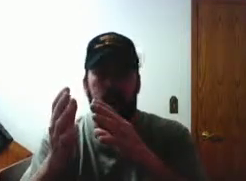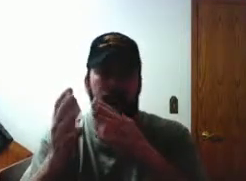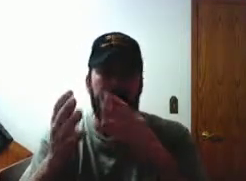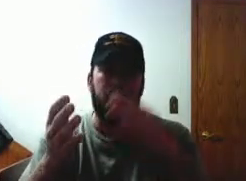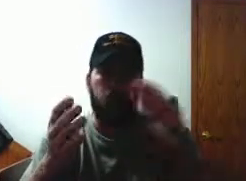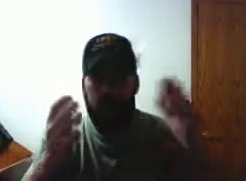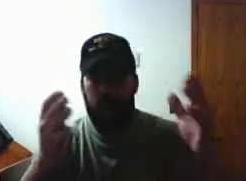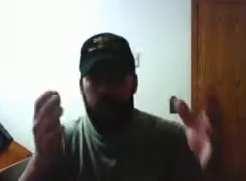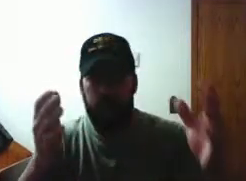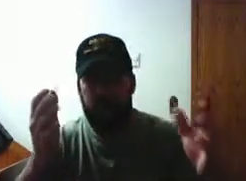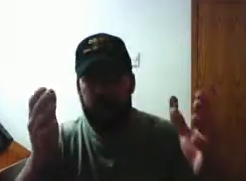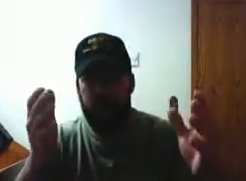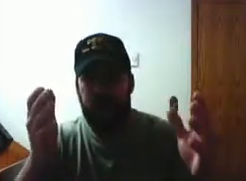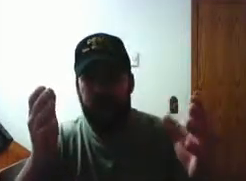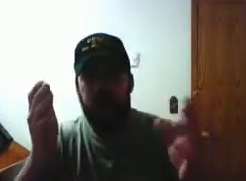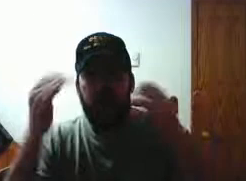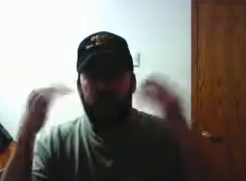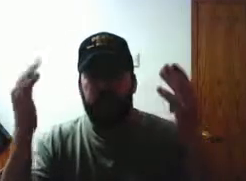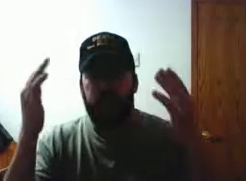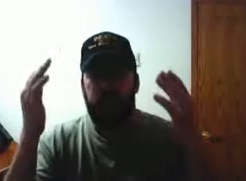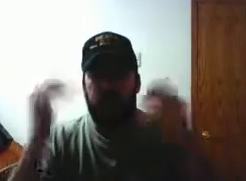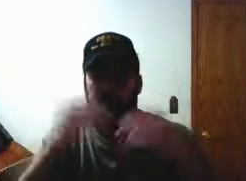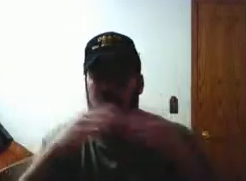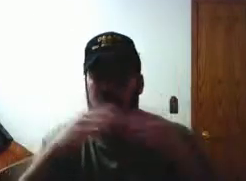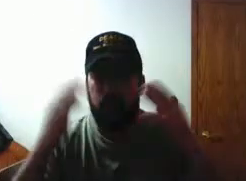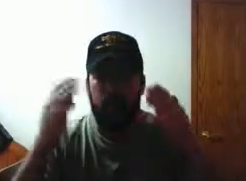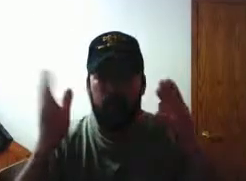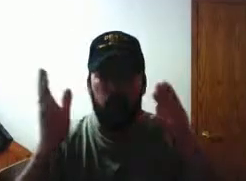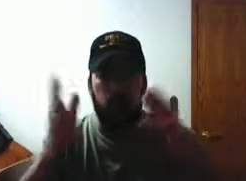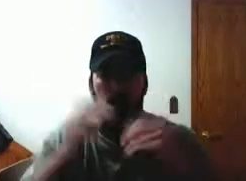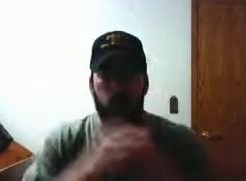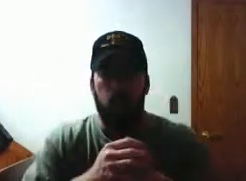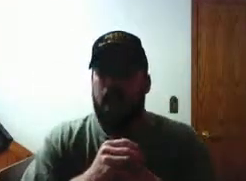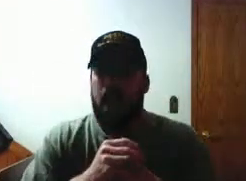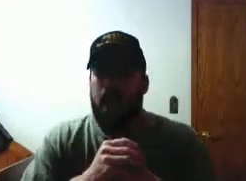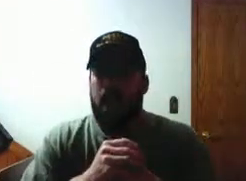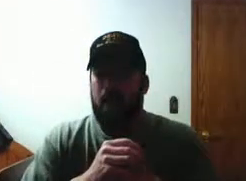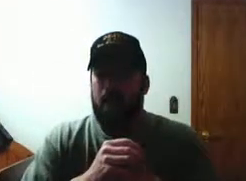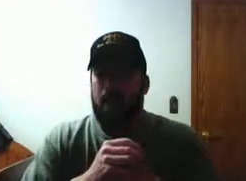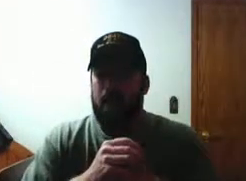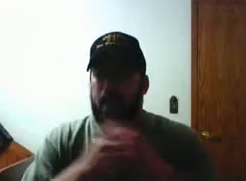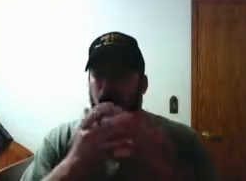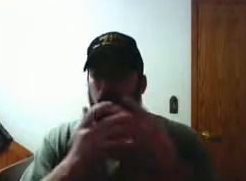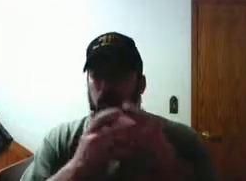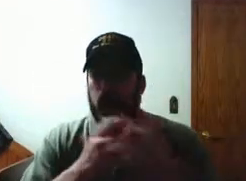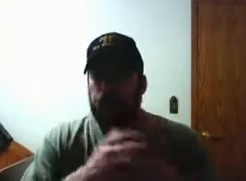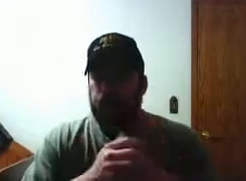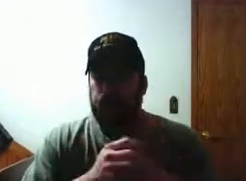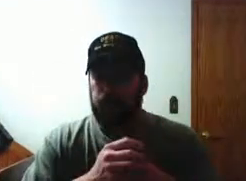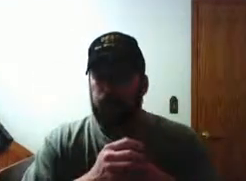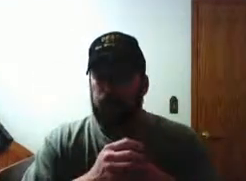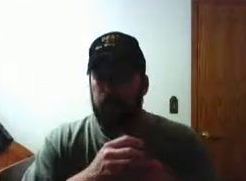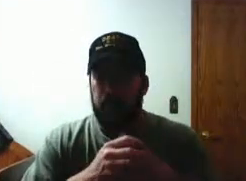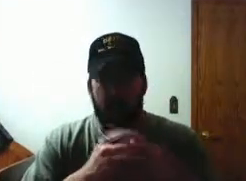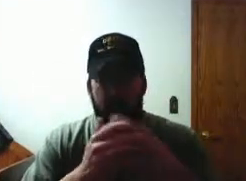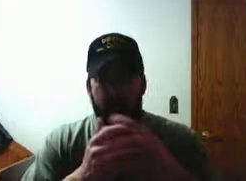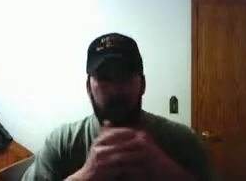daily or weekly basis face to face that's what i call a mole and they are deciphering and